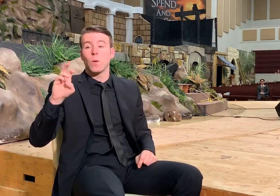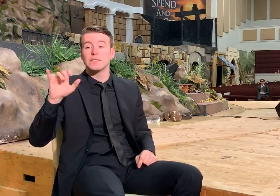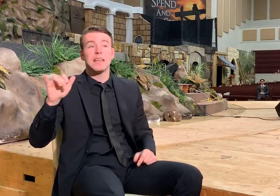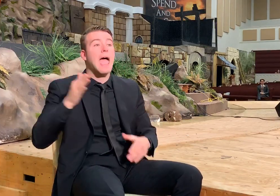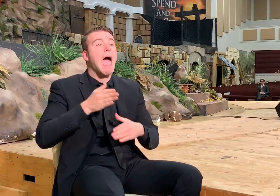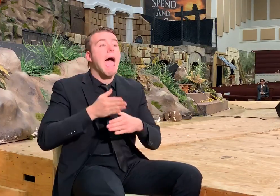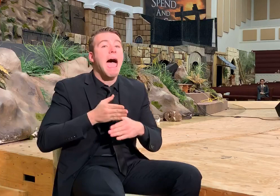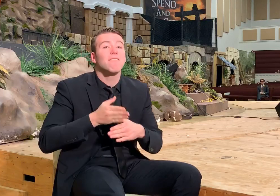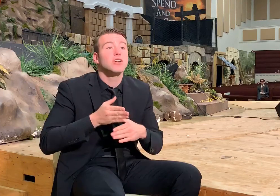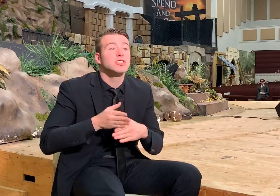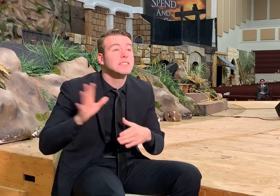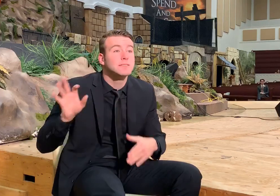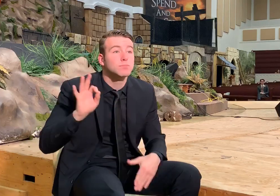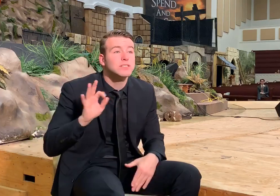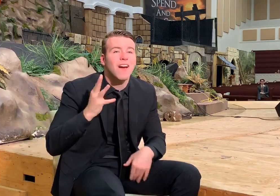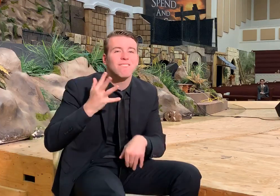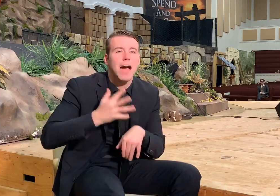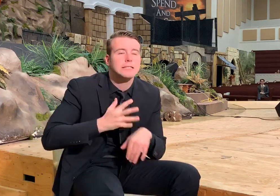day.